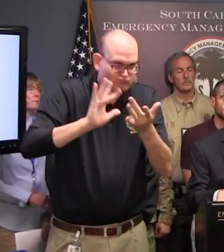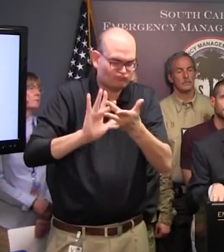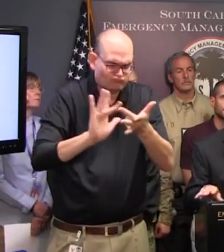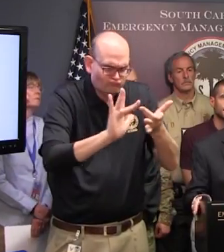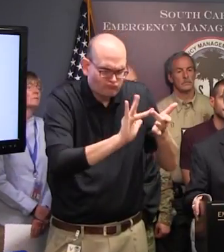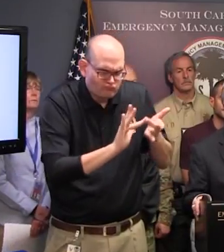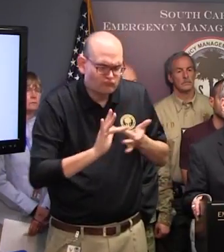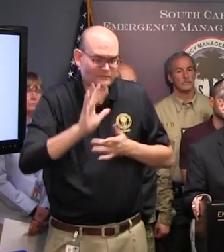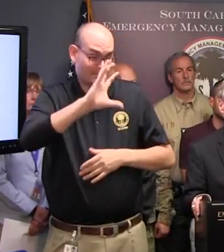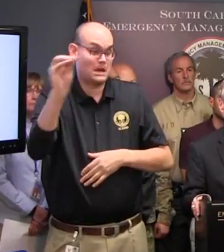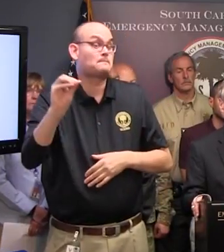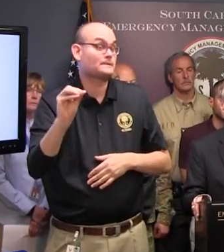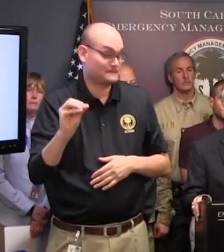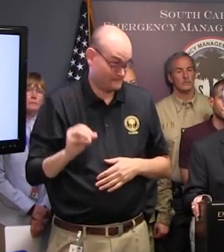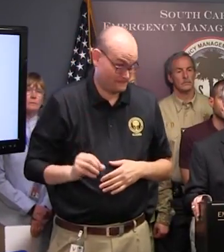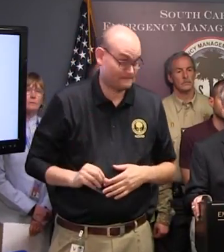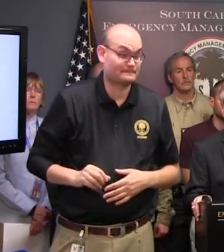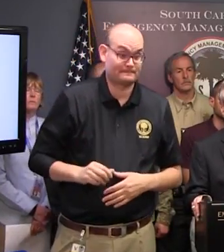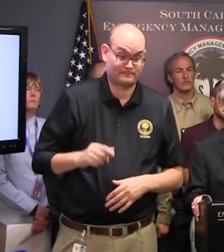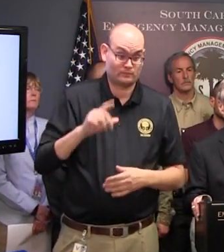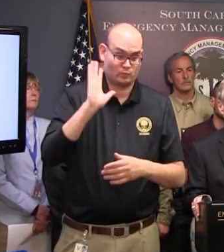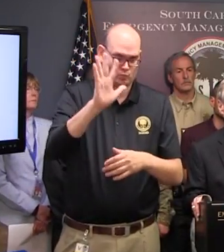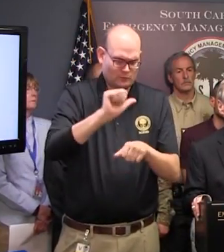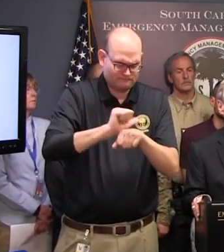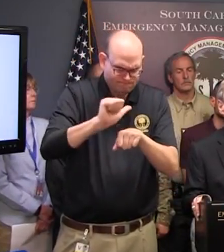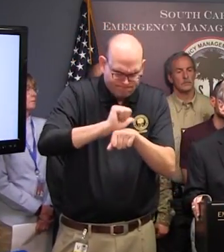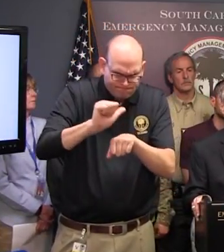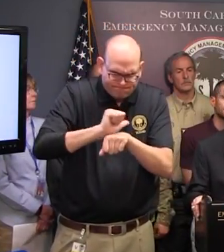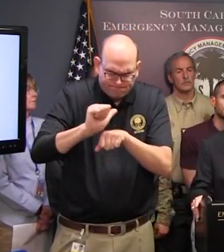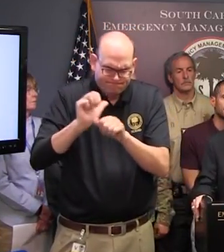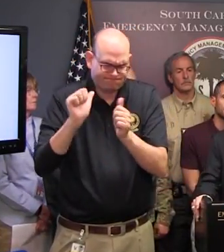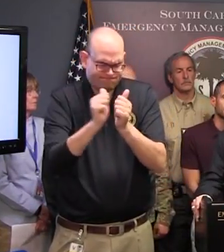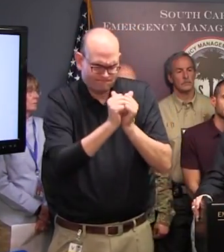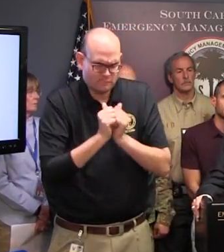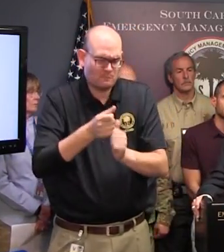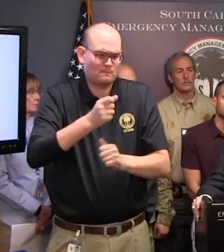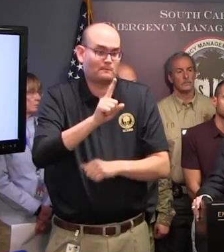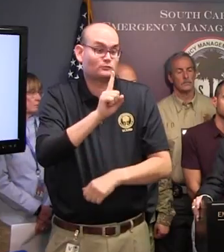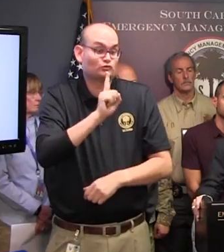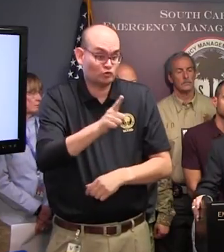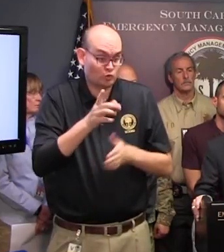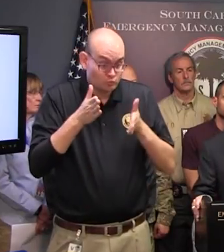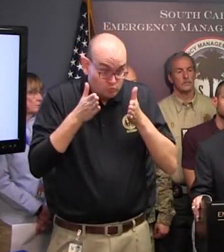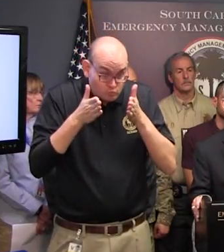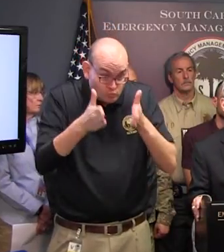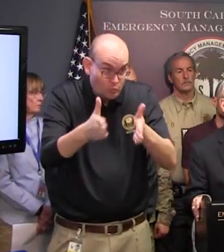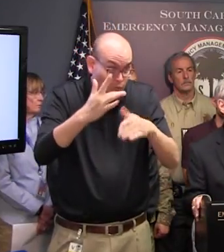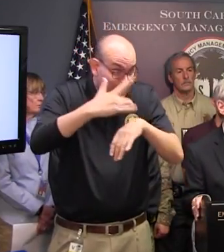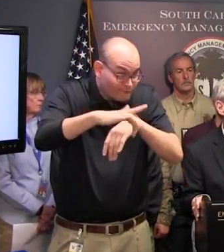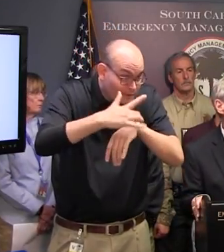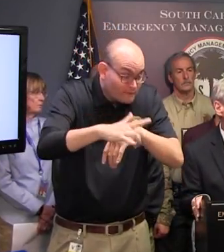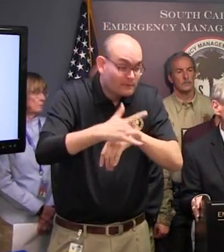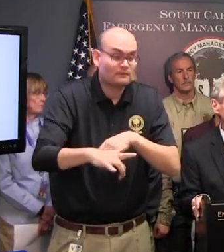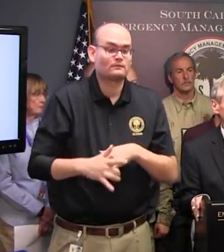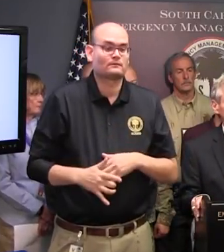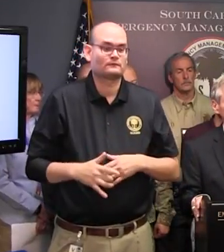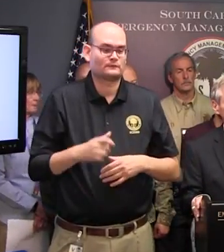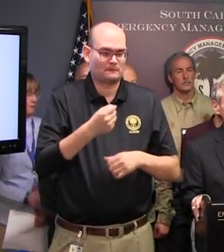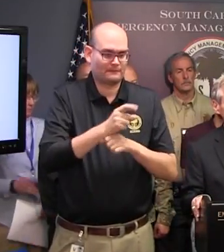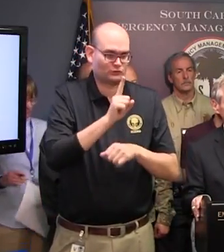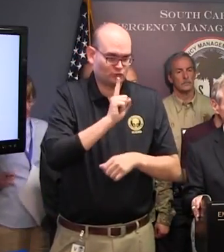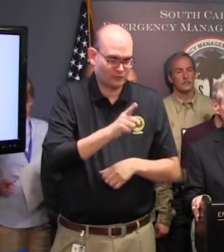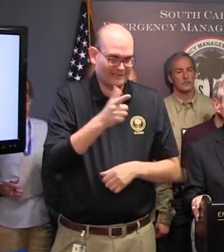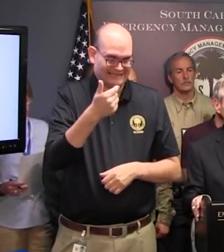They'll contact us. We'll work with DOT as far as the route's concerned and Department of Public Safety as far as getting the trucks there.